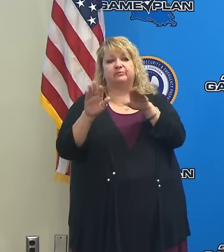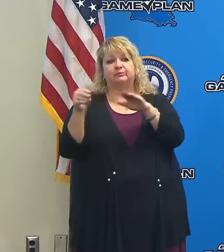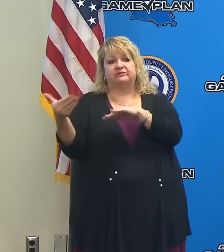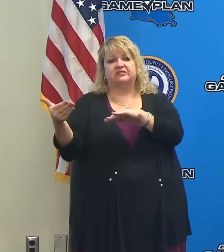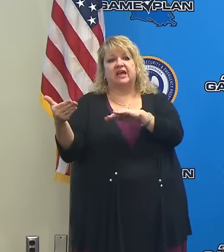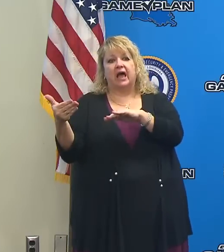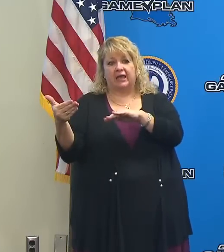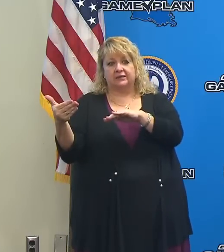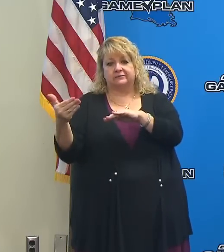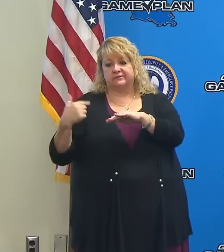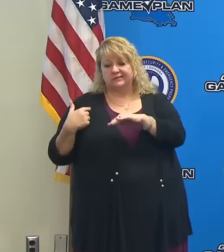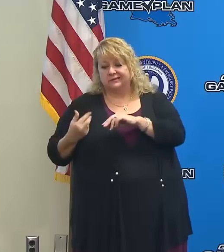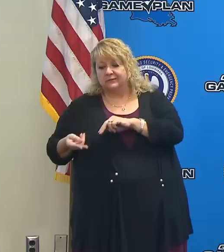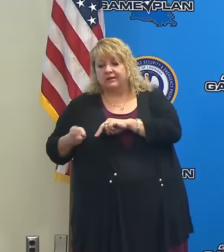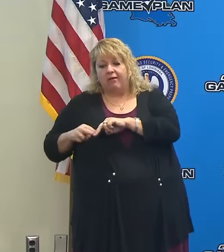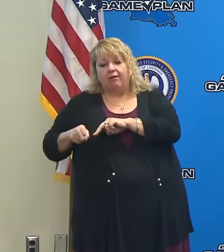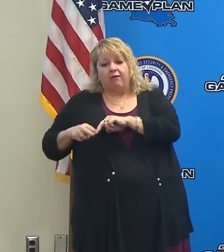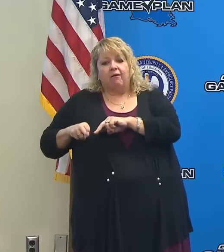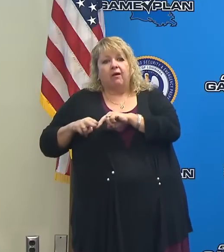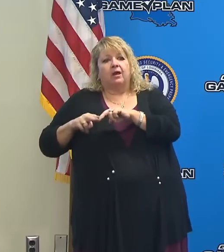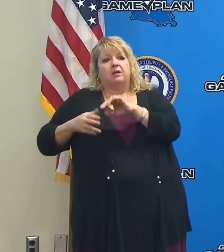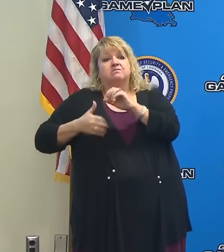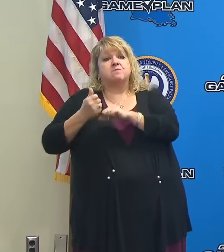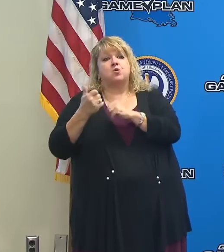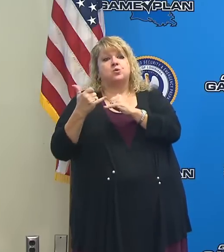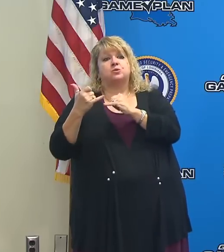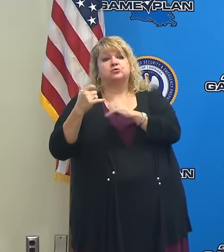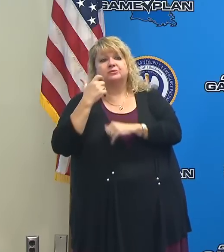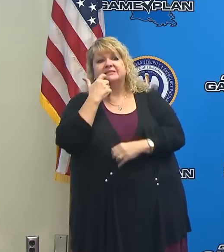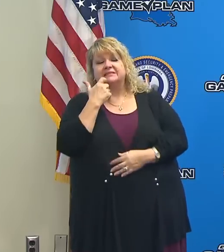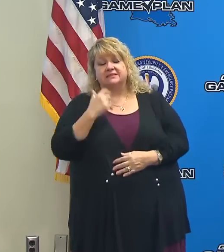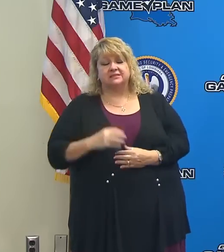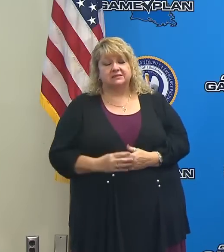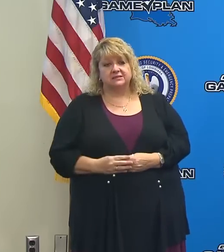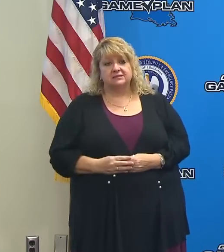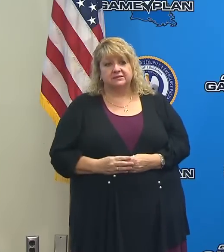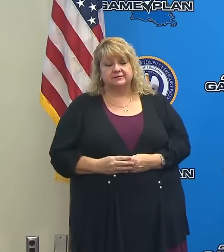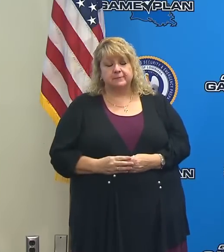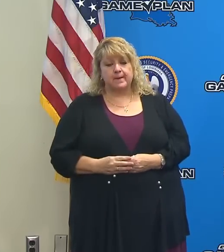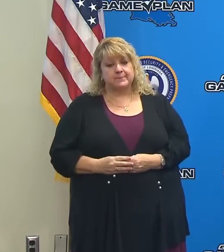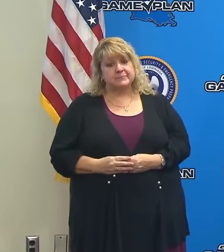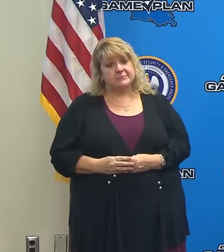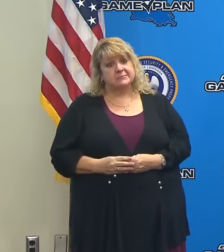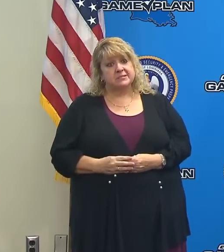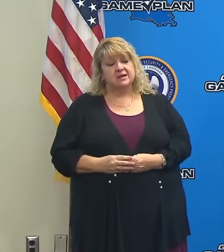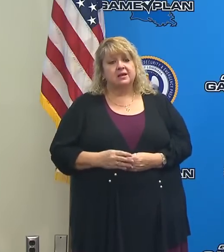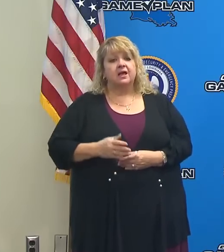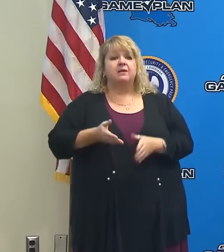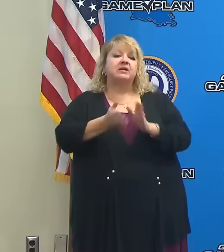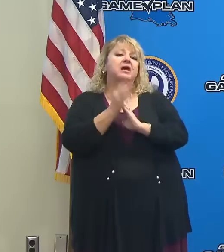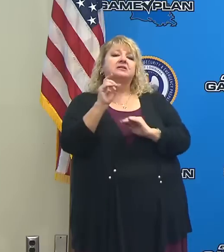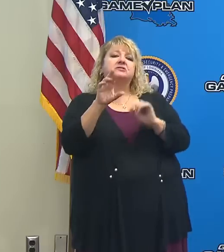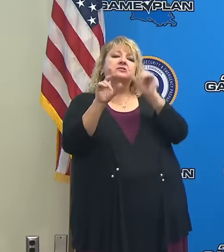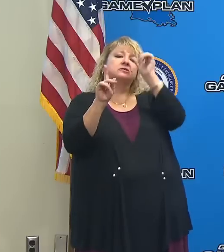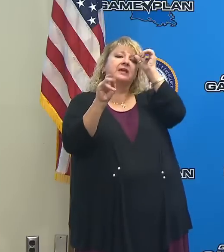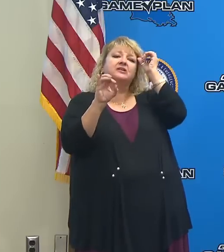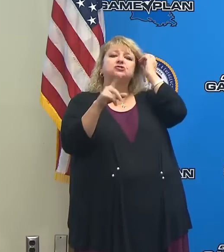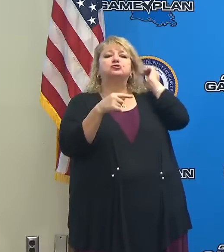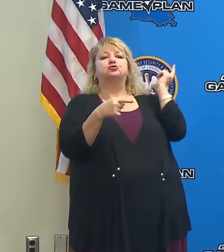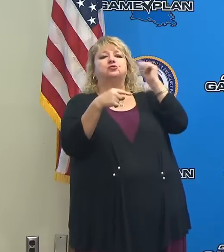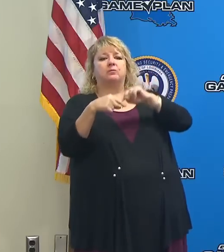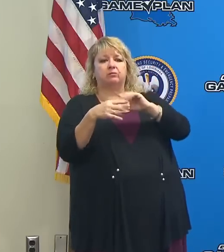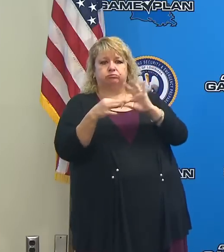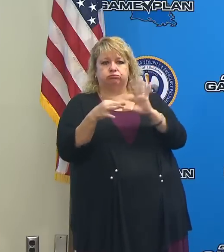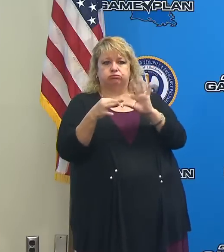the pandemic. And so I'm going to ask him to come up and go through some of the COVID related information. I will then come back